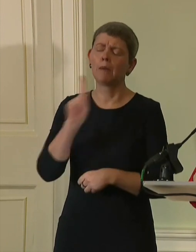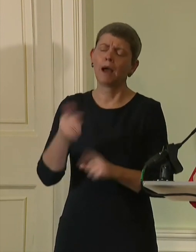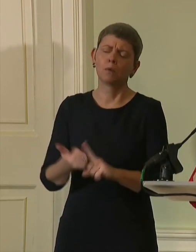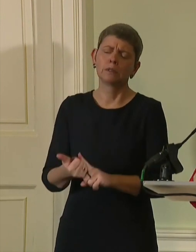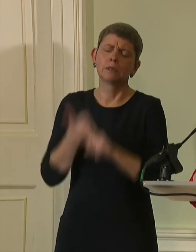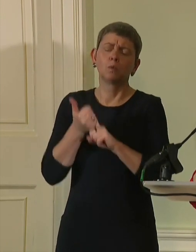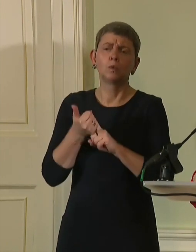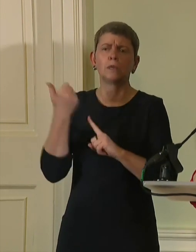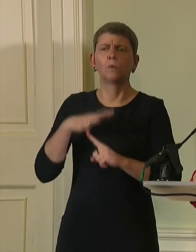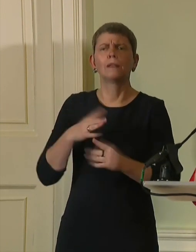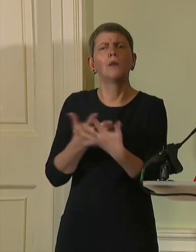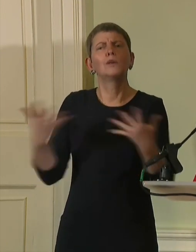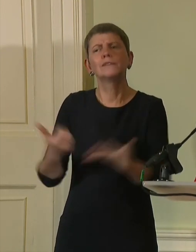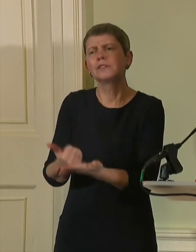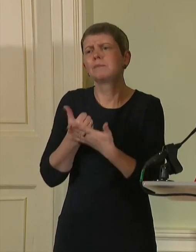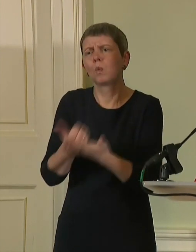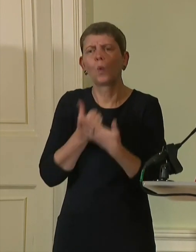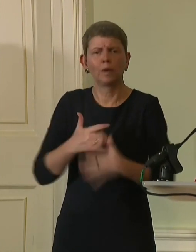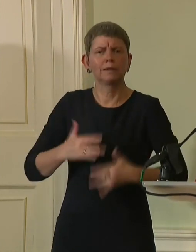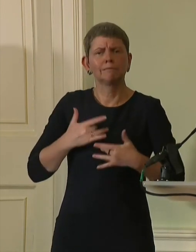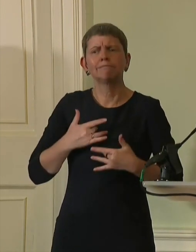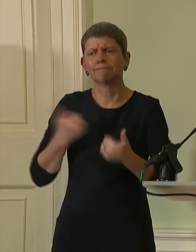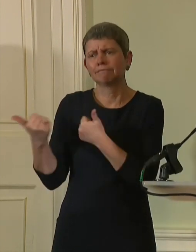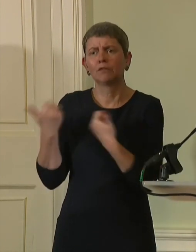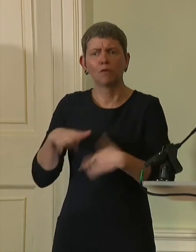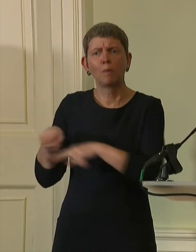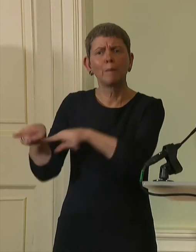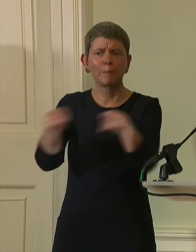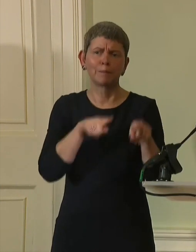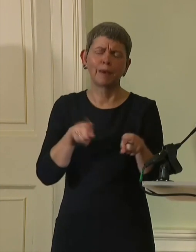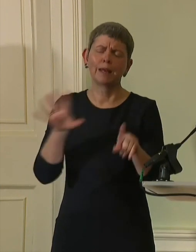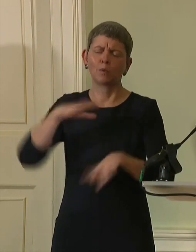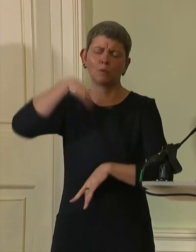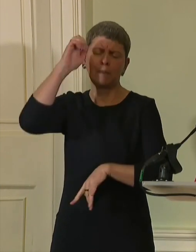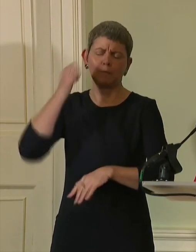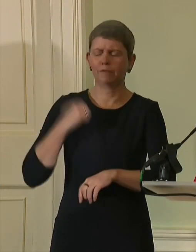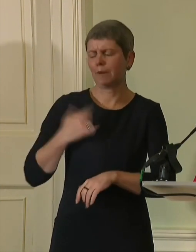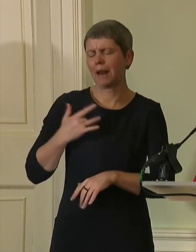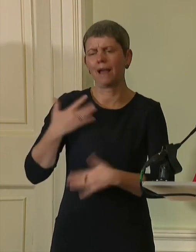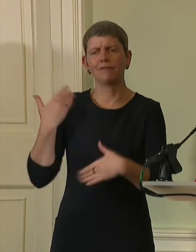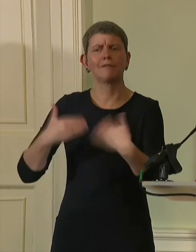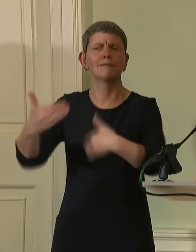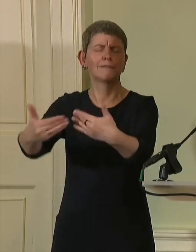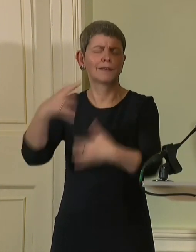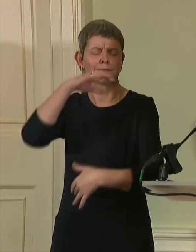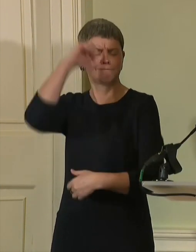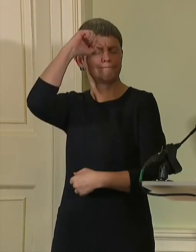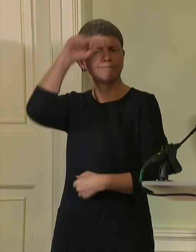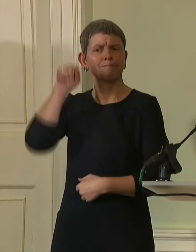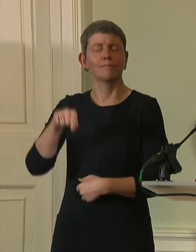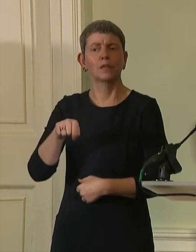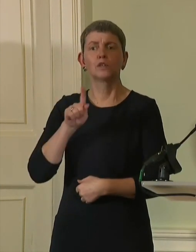from you that I will remember and value for the rest of my life. So to the people of Scotland, to all